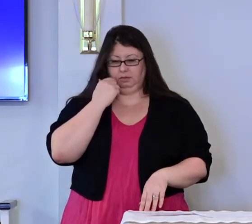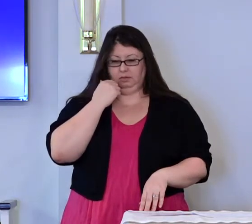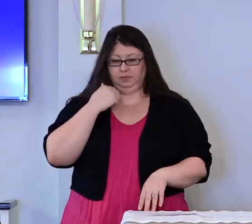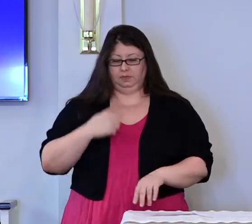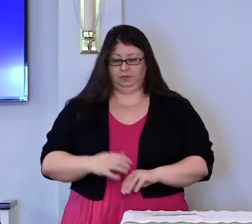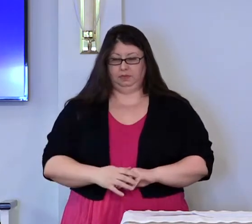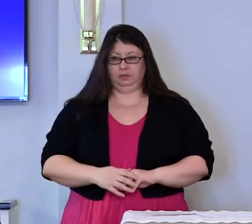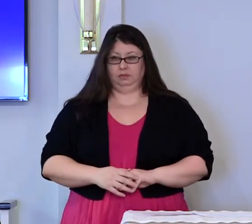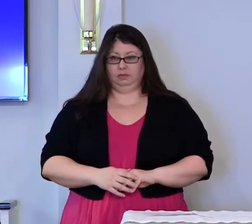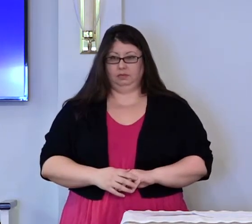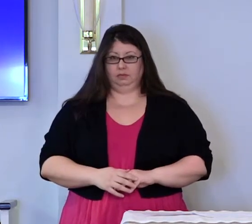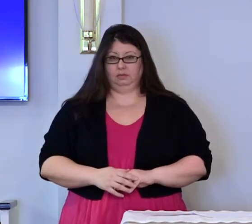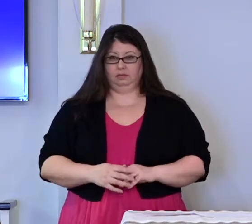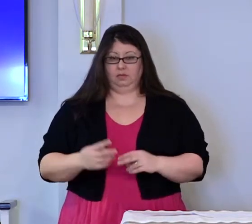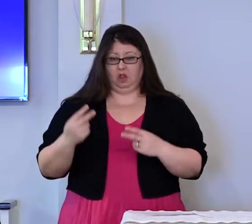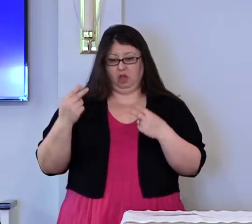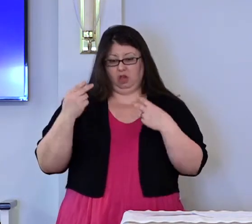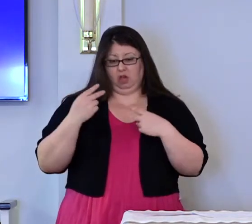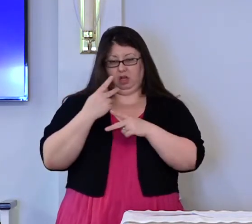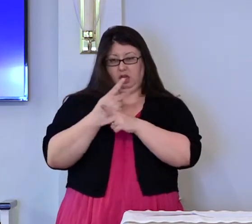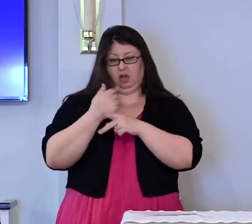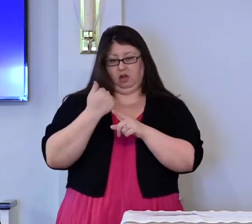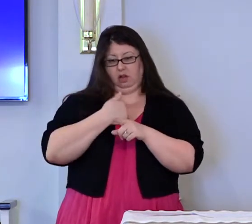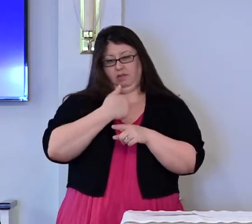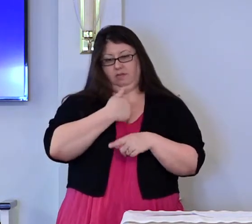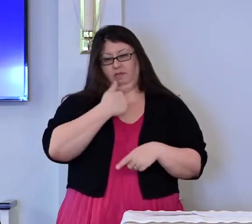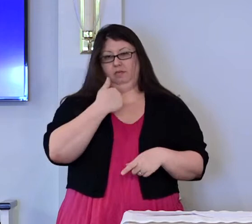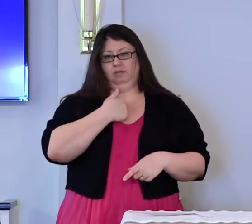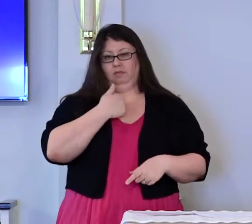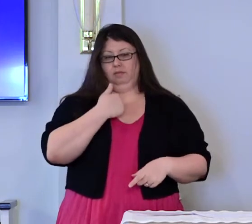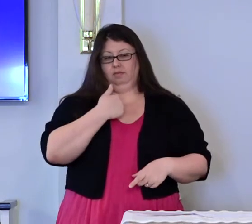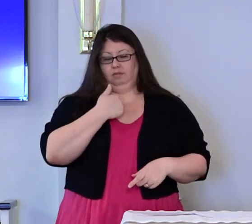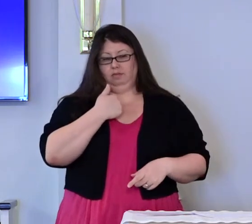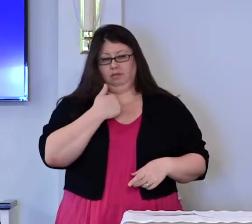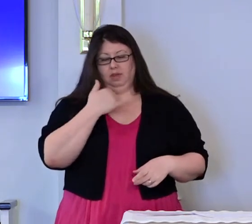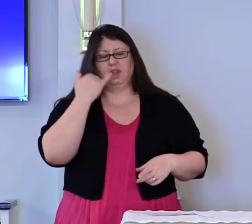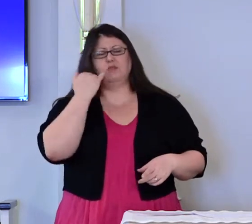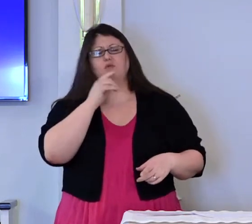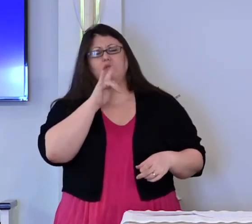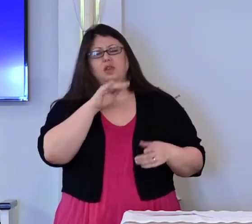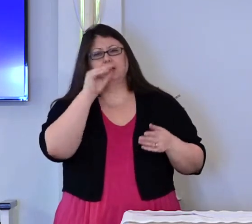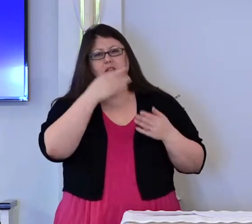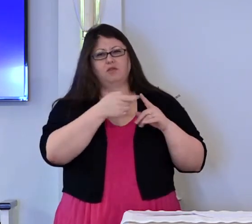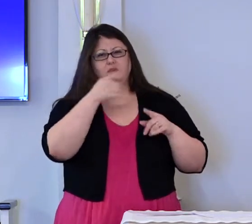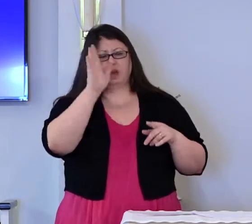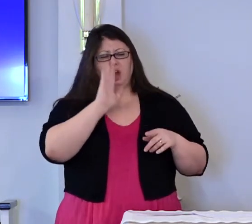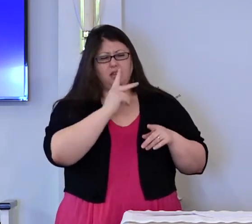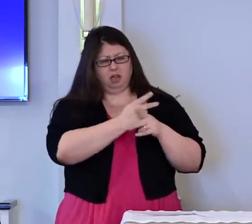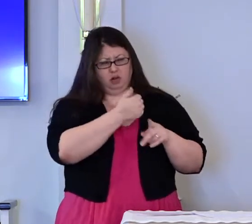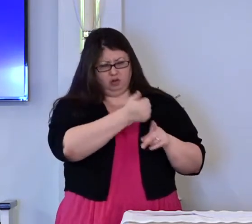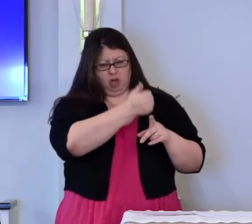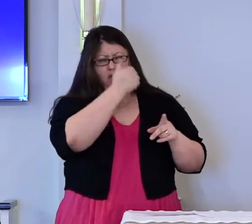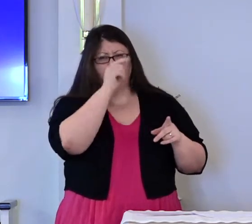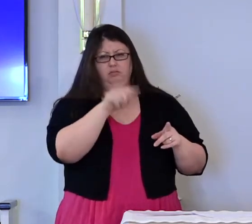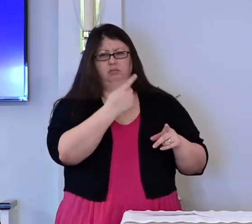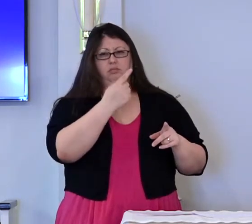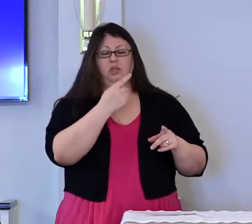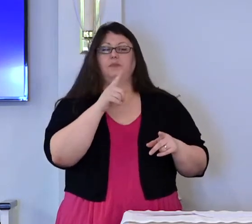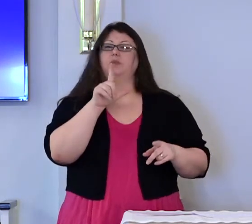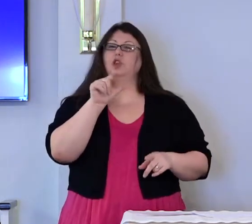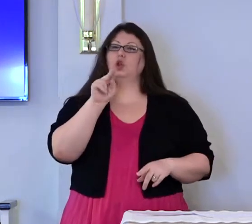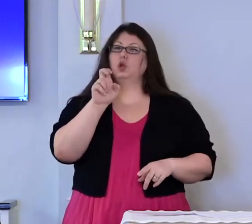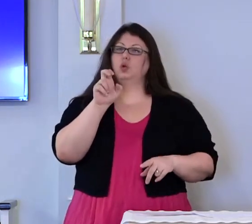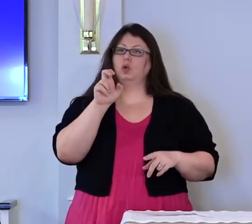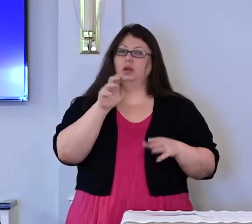look out for number one, if you are the son of God. Luke tells